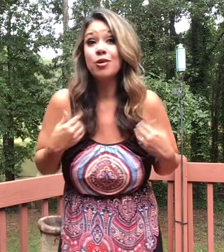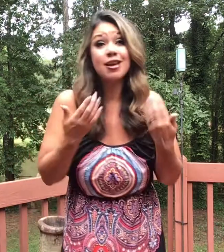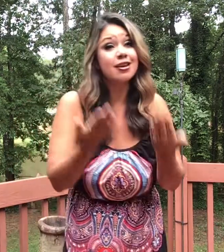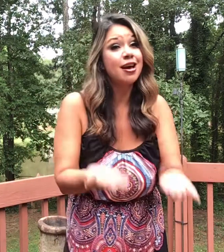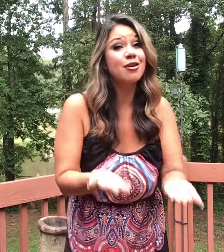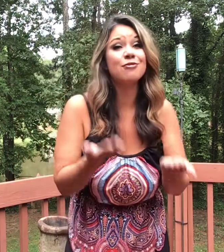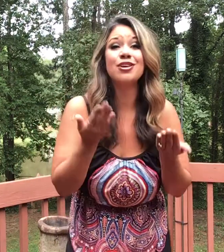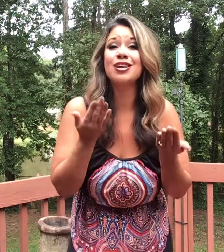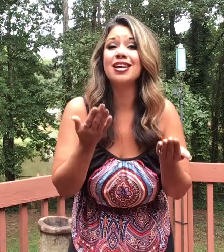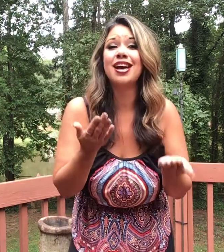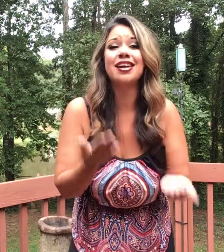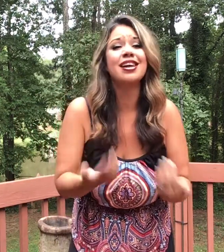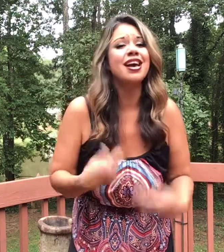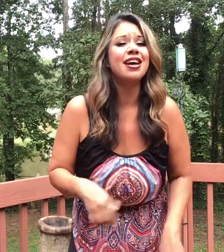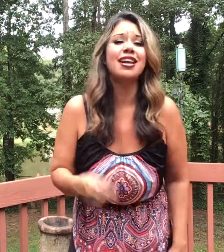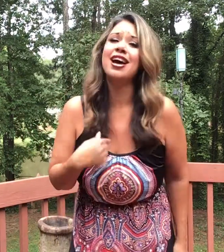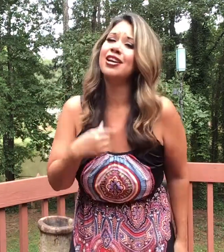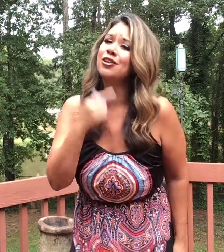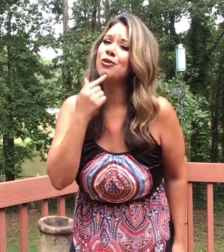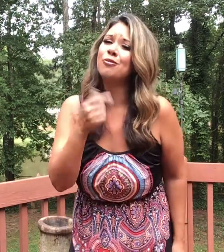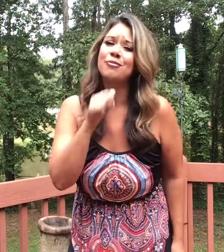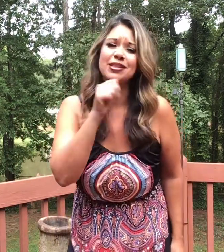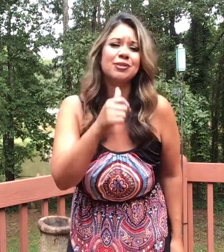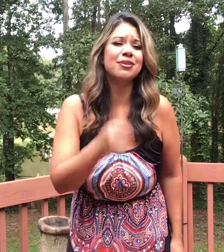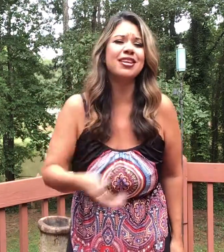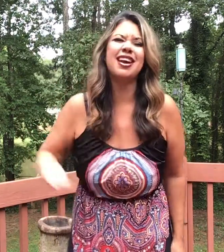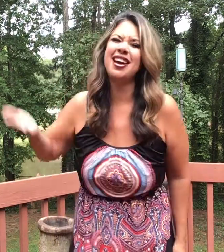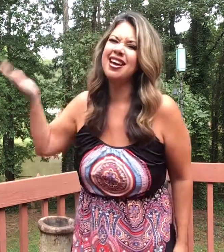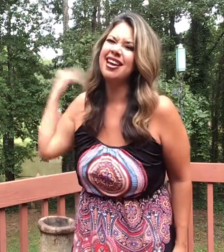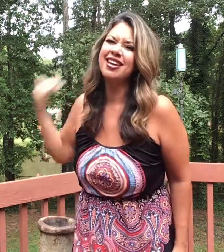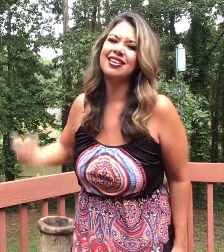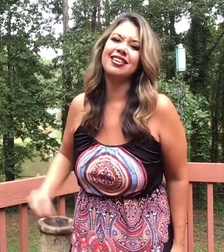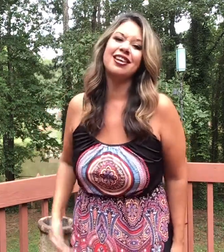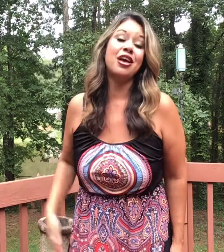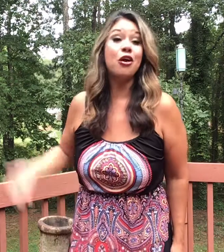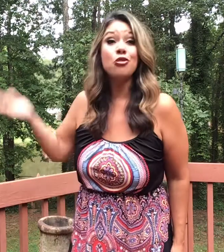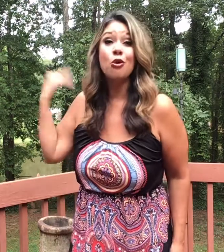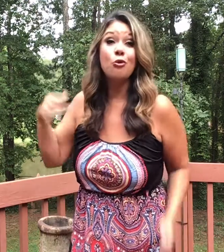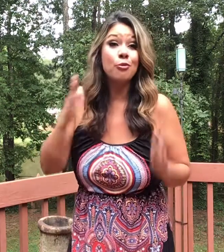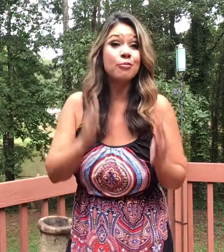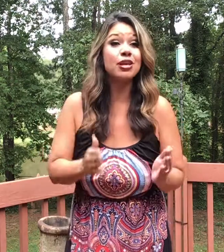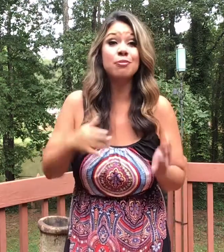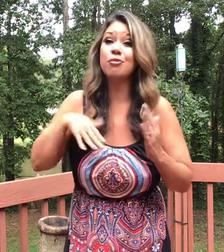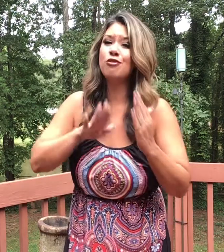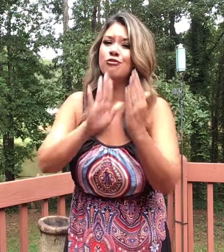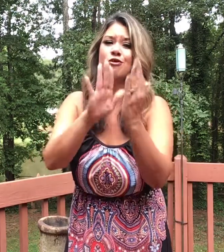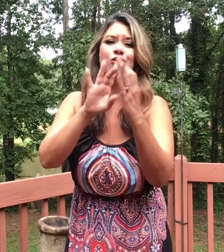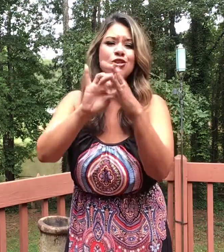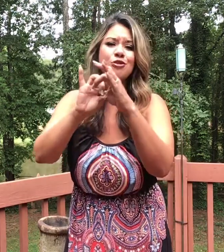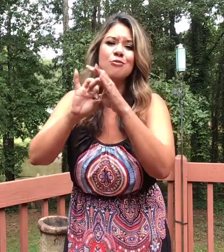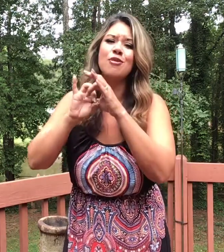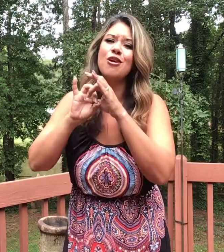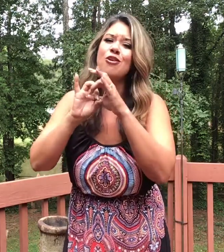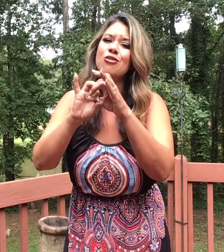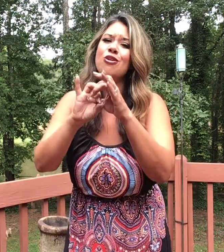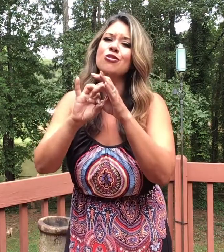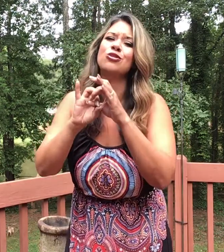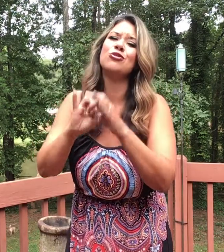when I got what I got, I don't miss what I had. The old me before you belongs to